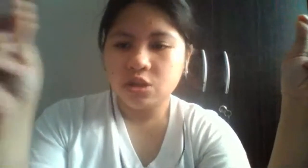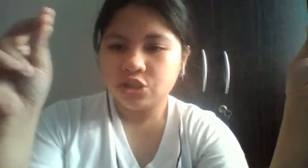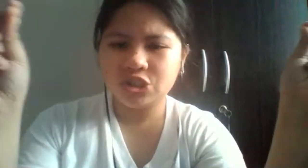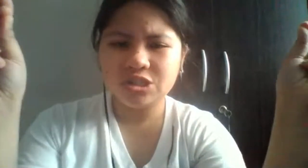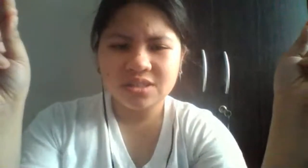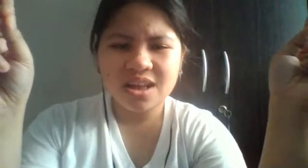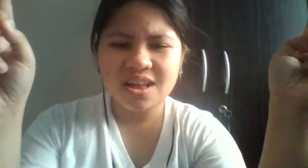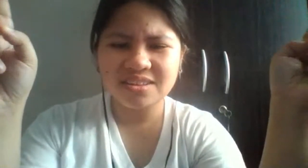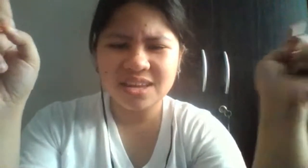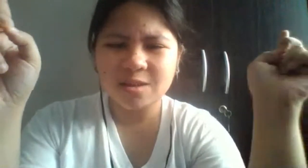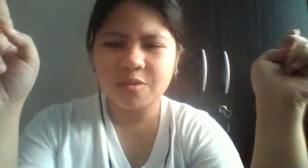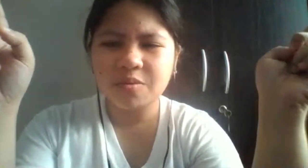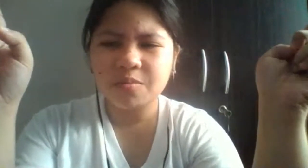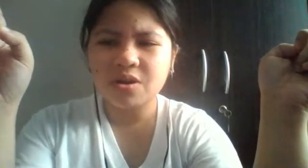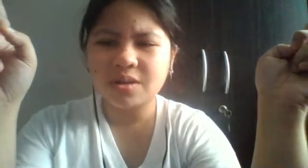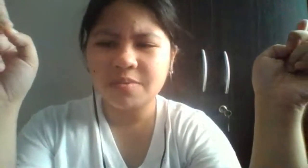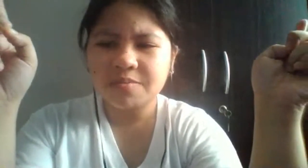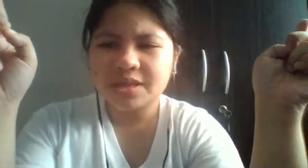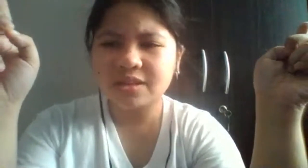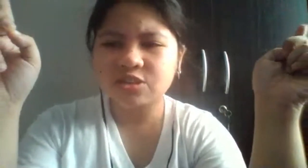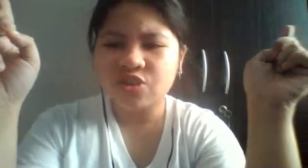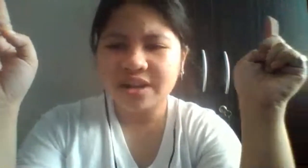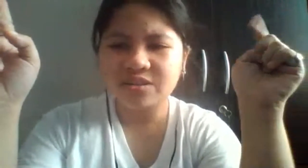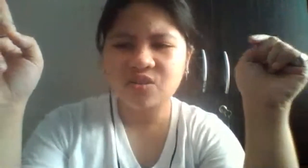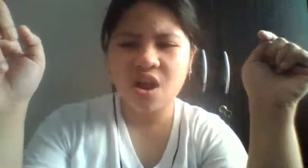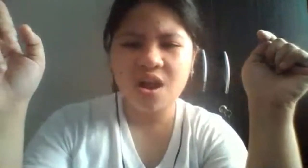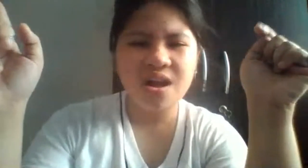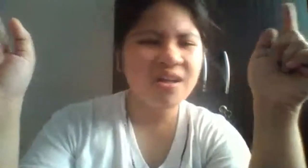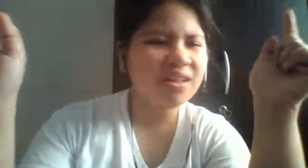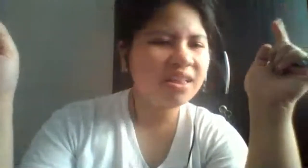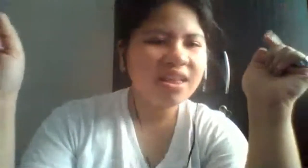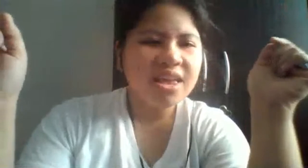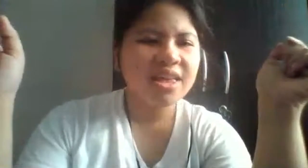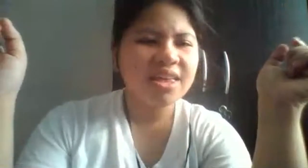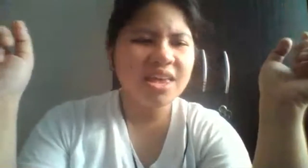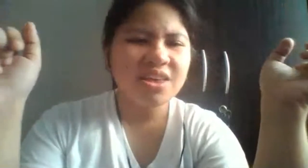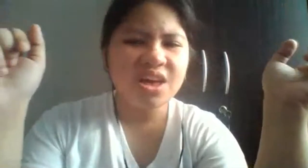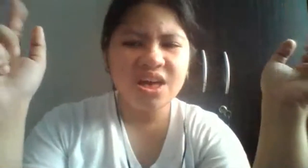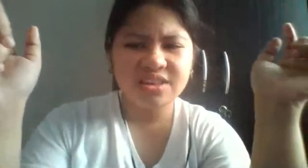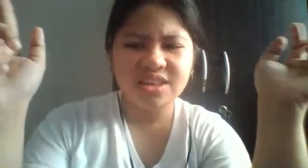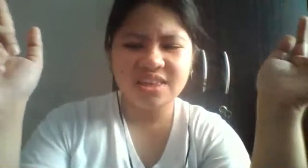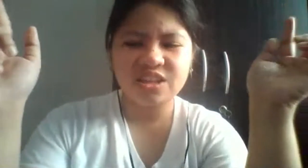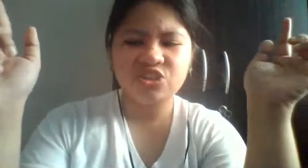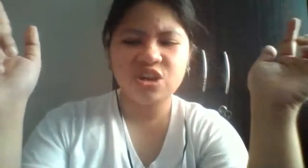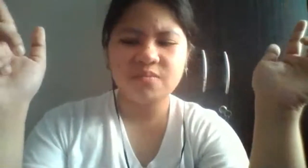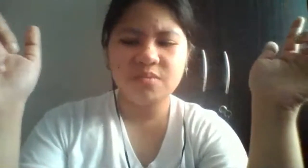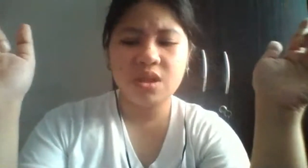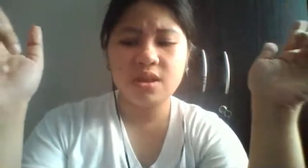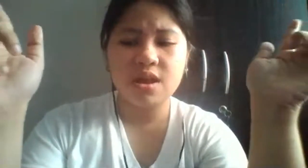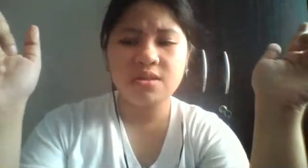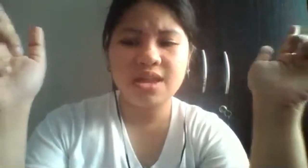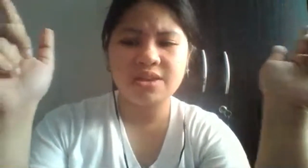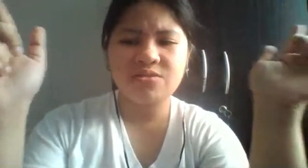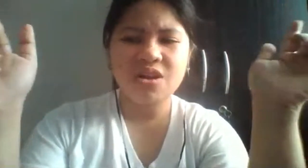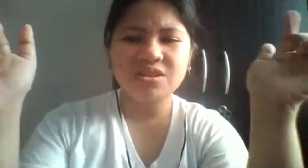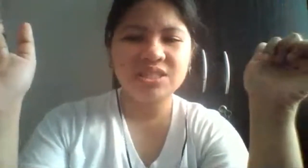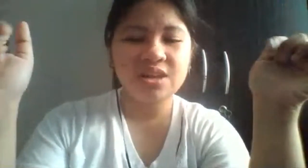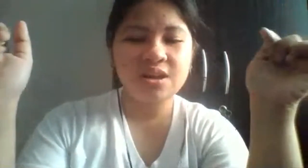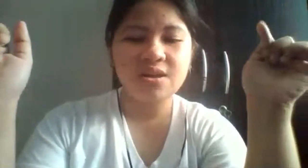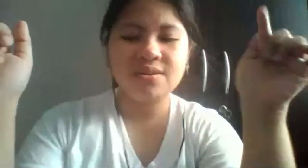shoes on, get up in the morning, get up in the track and roll King Kong, kick the drum line on like a wrong song